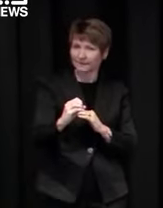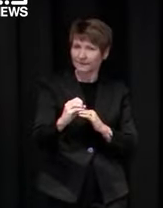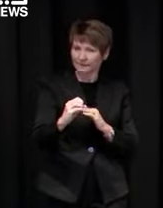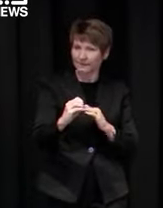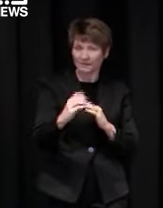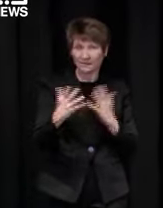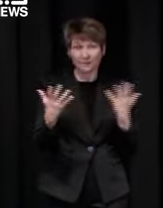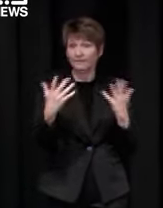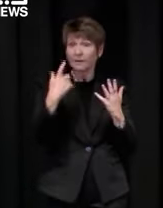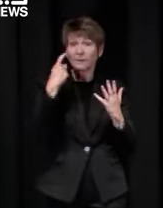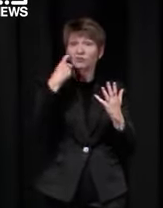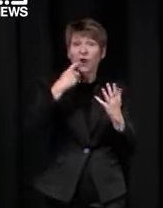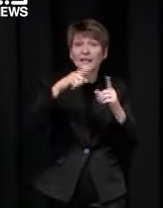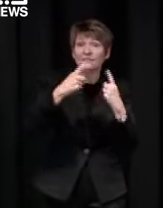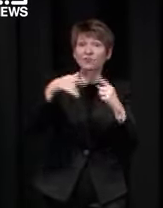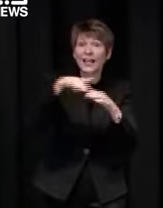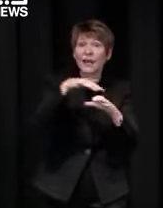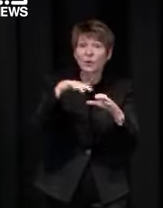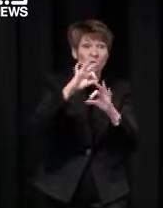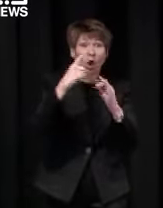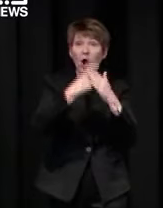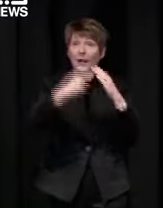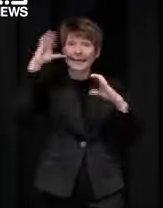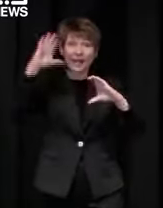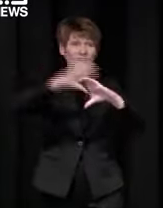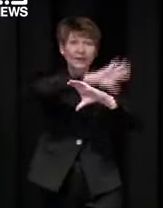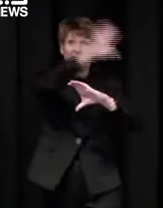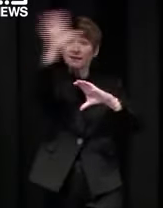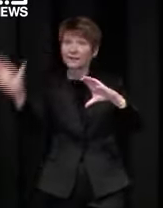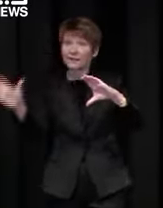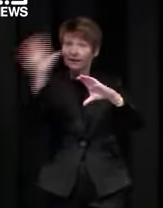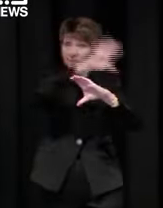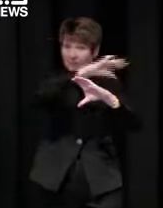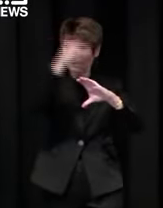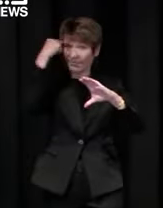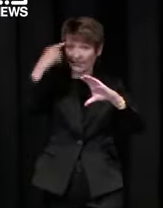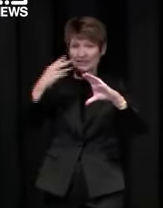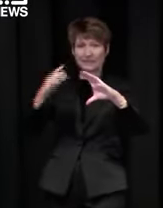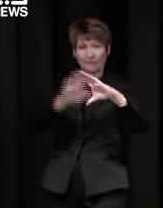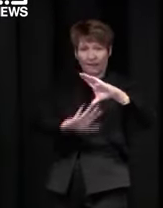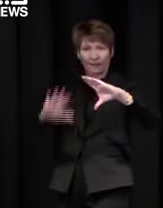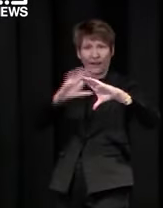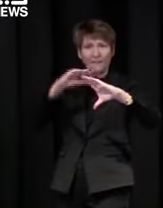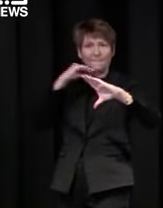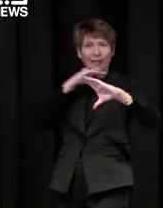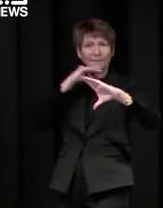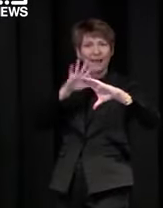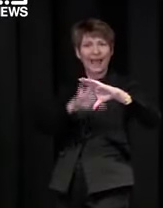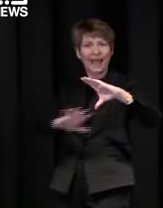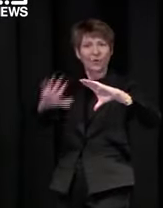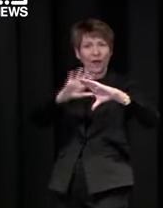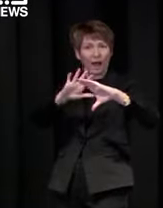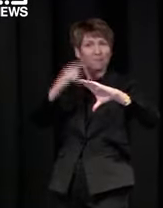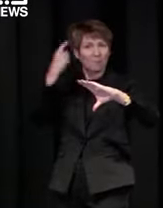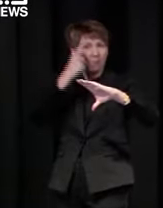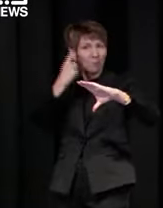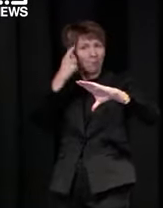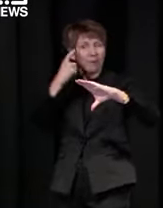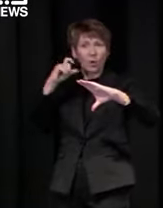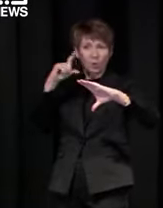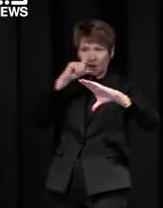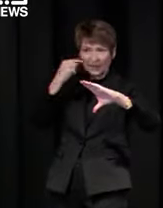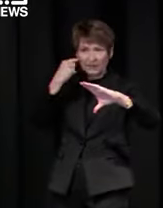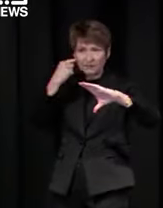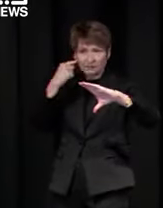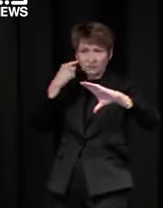trials run in metropolitan Melbourne it may well be trials in larger more significant events and we'll have more to say about that once